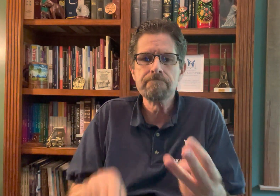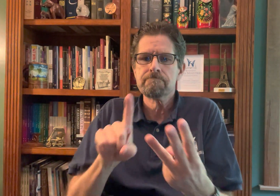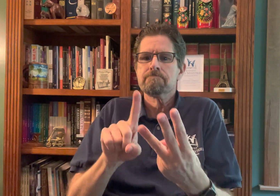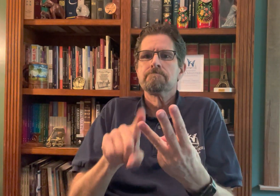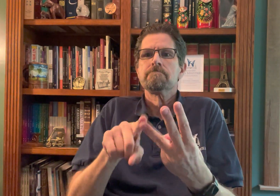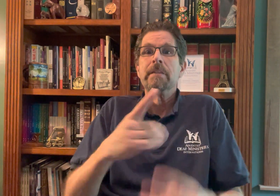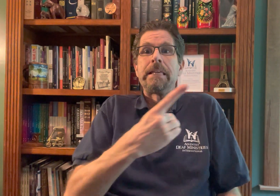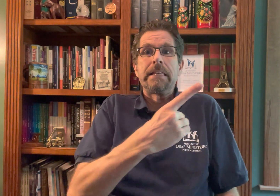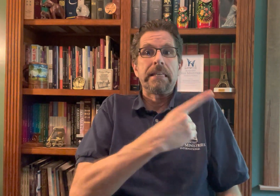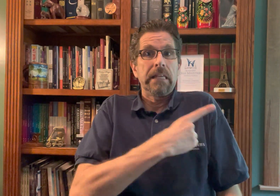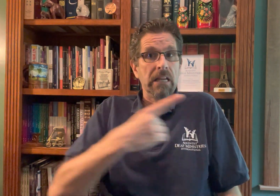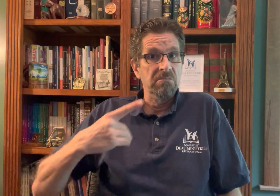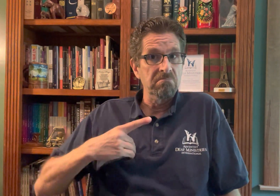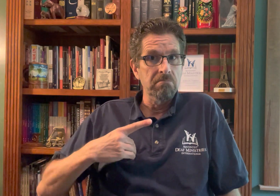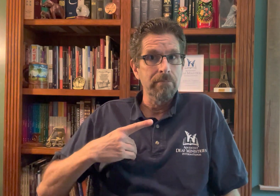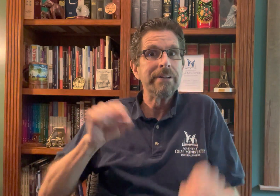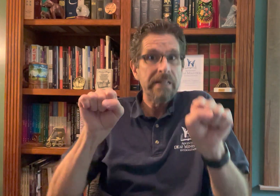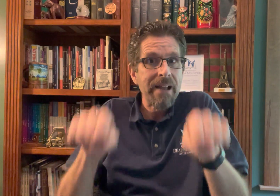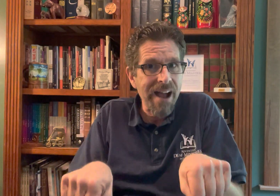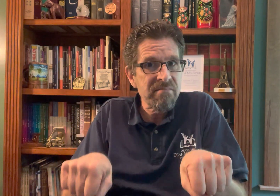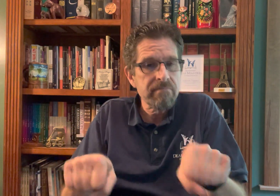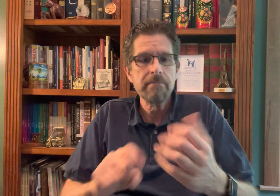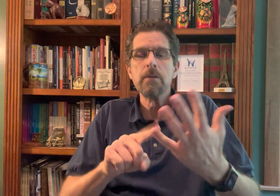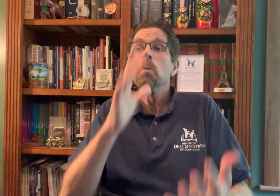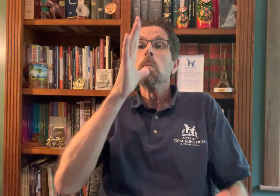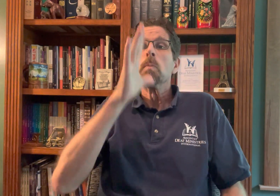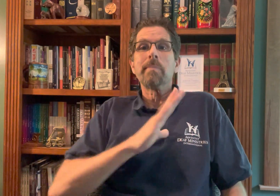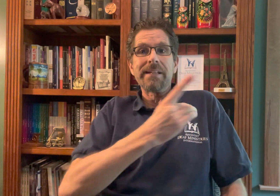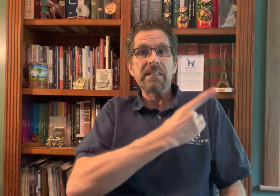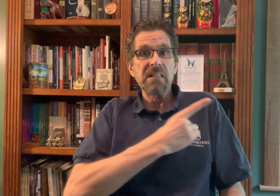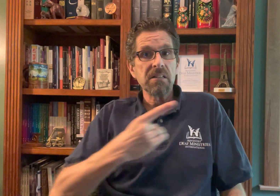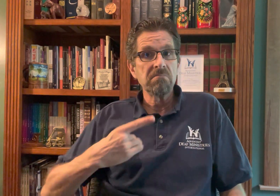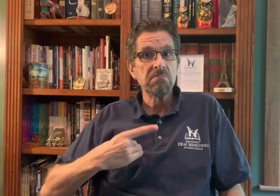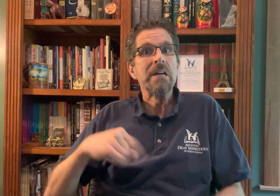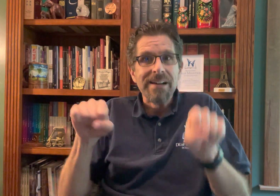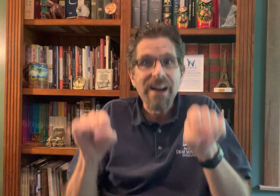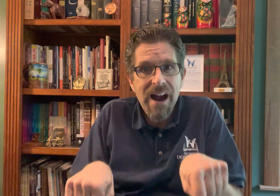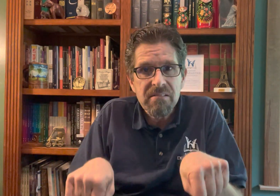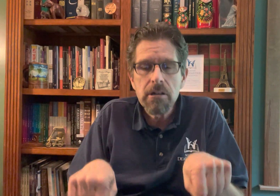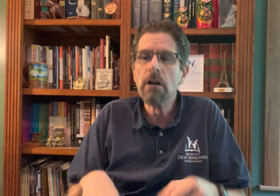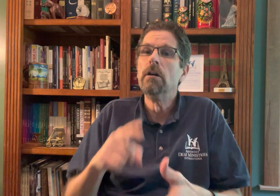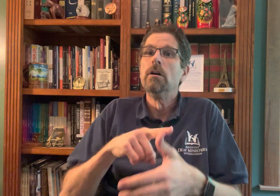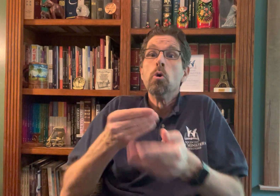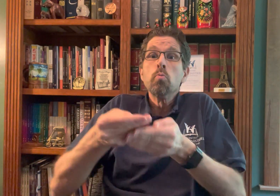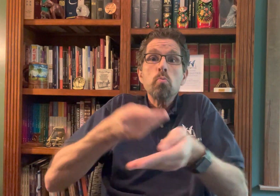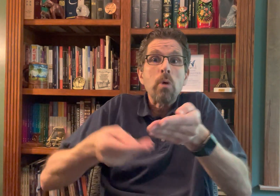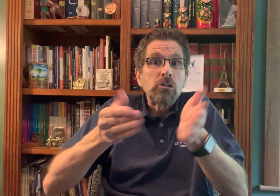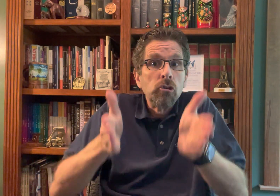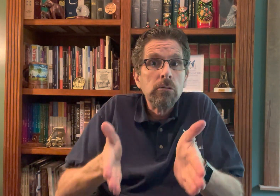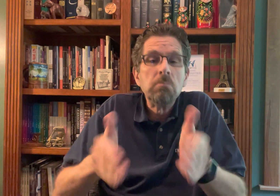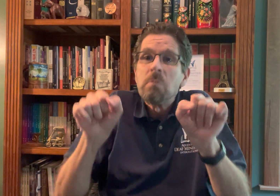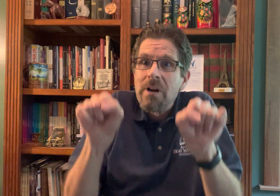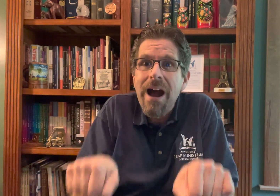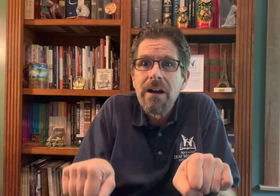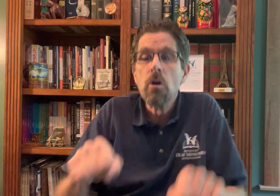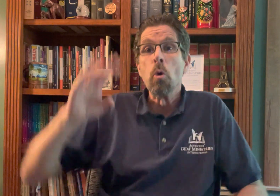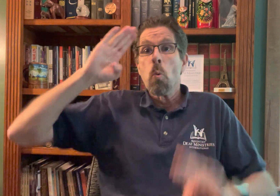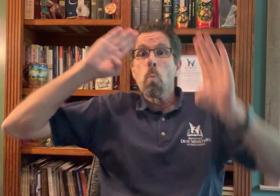to teach the deaf that they can become pastors. They can become elders and deacons, treasurers.